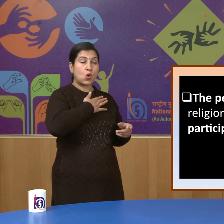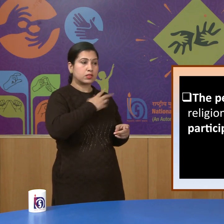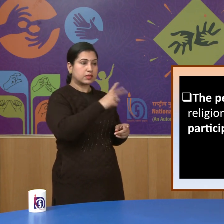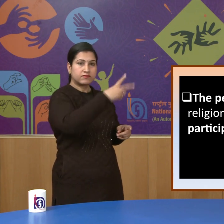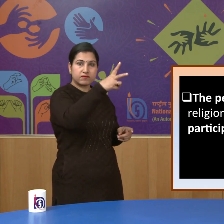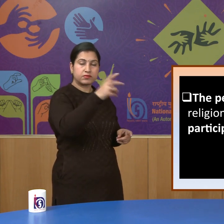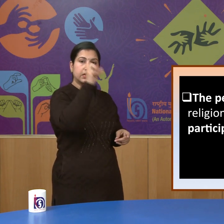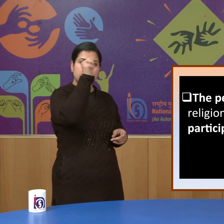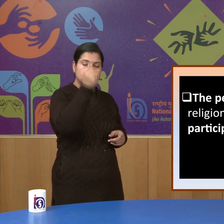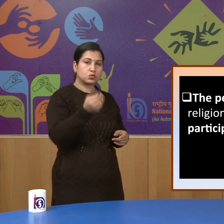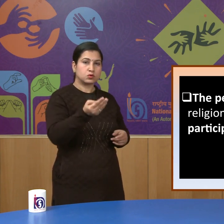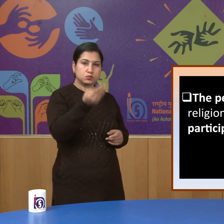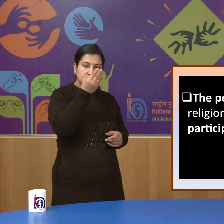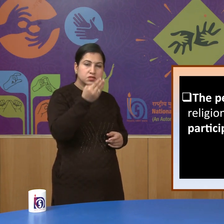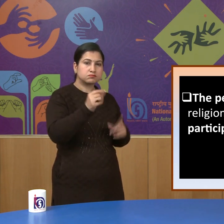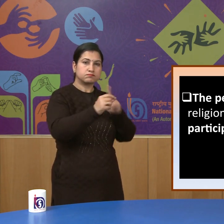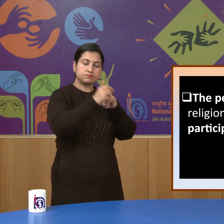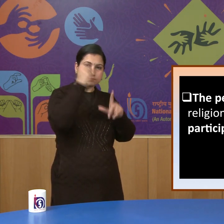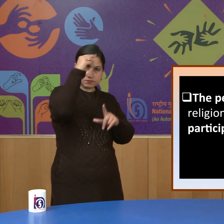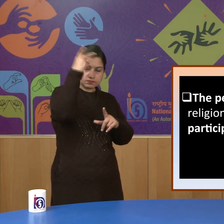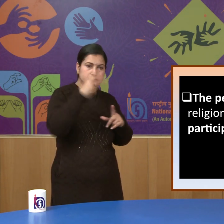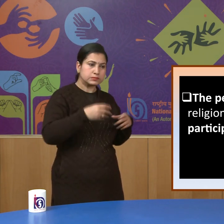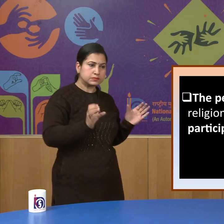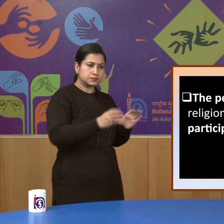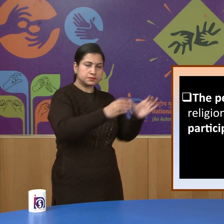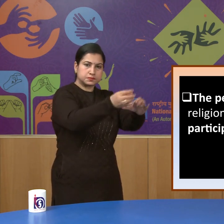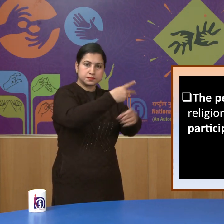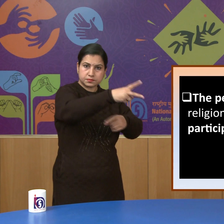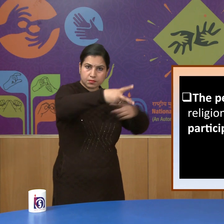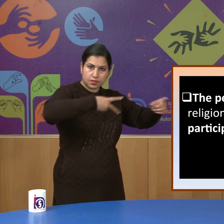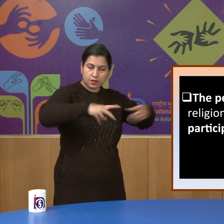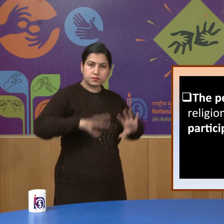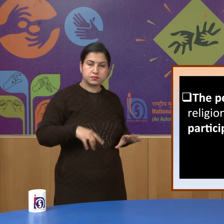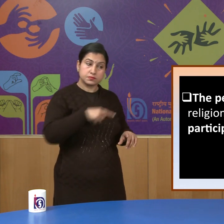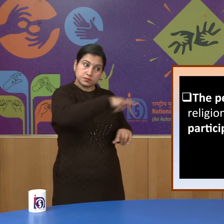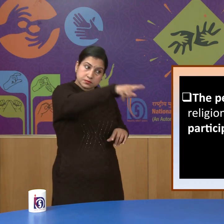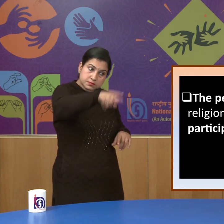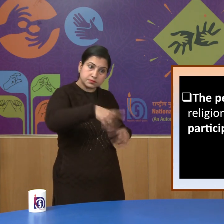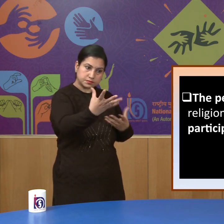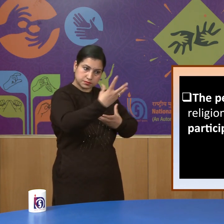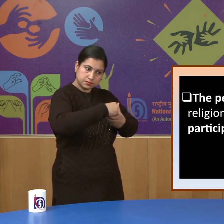casters and classes participated in it